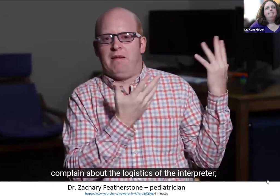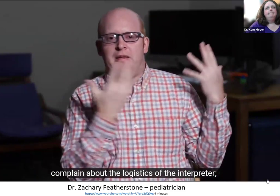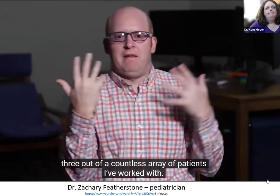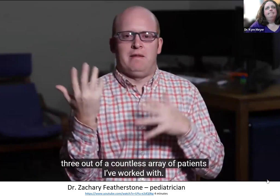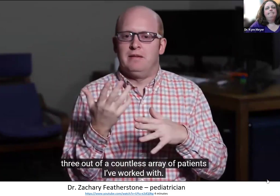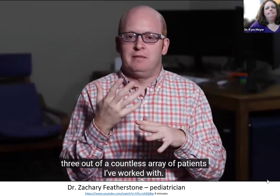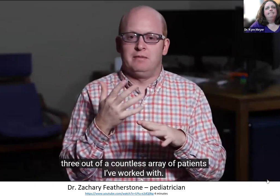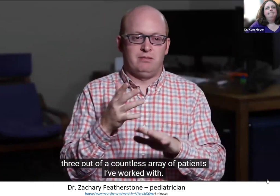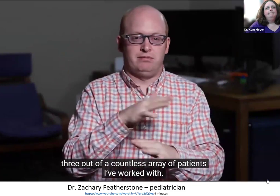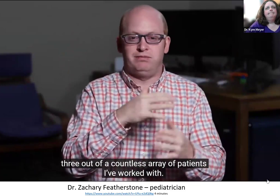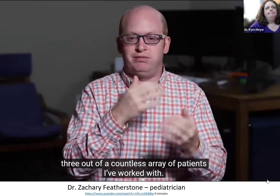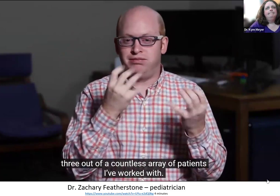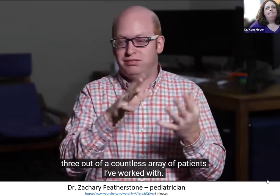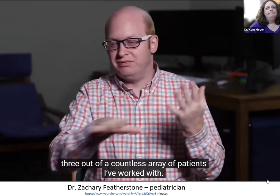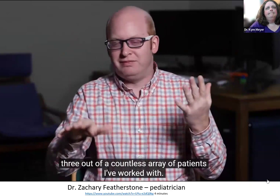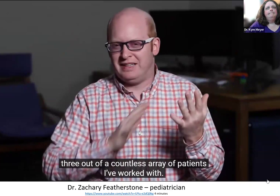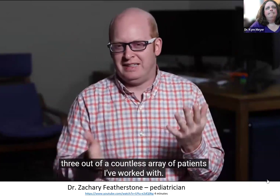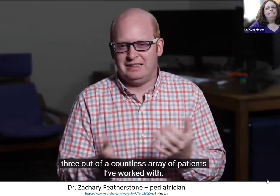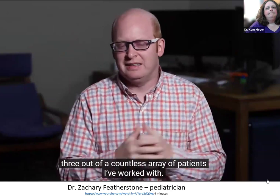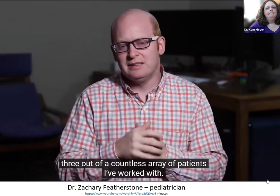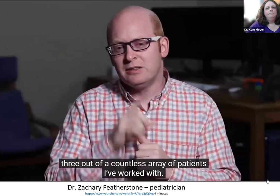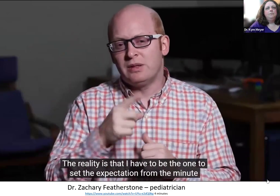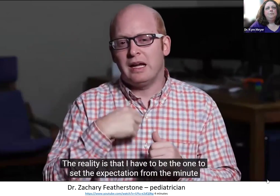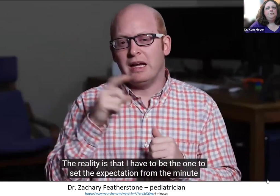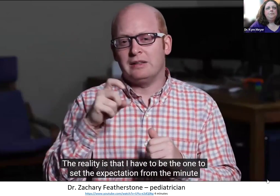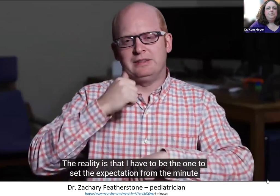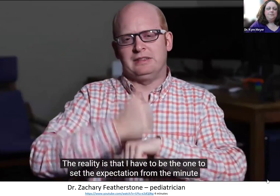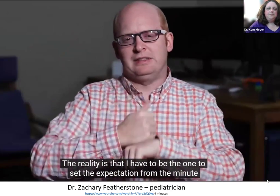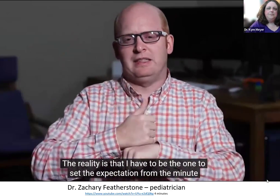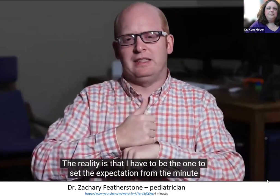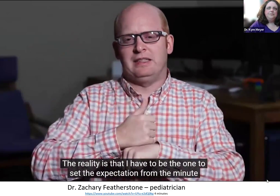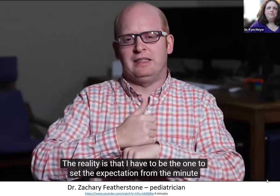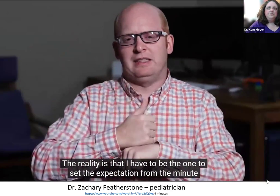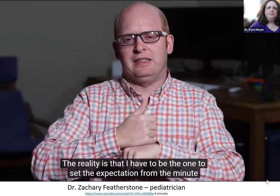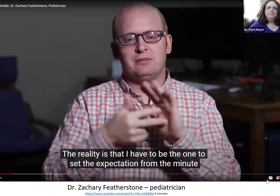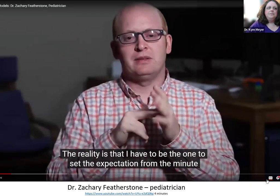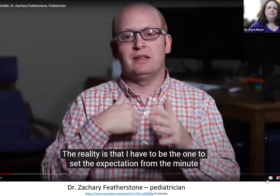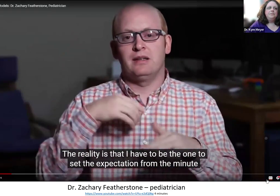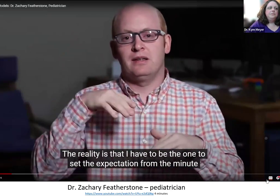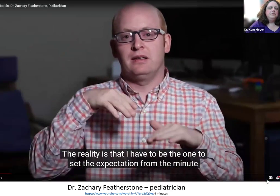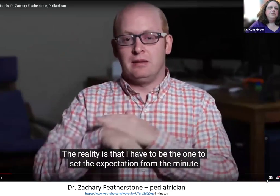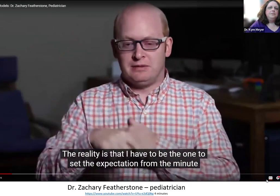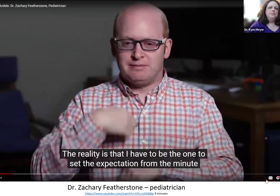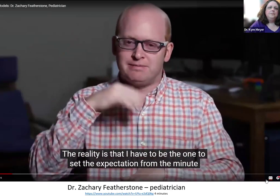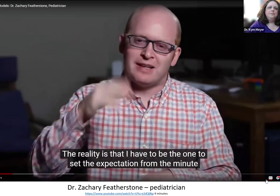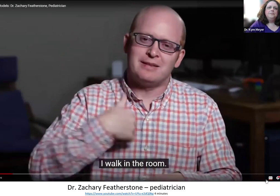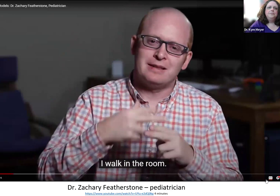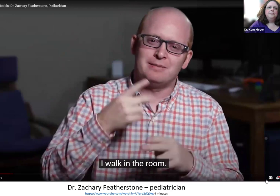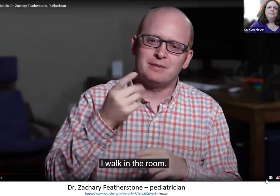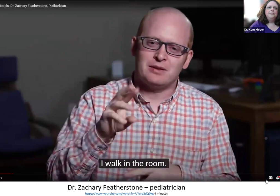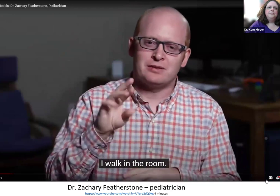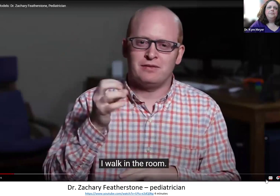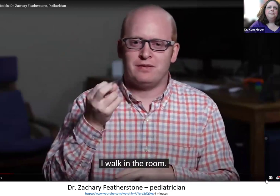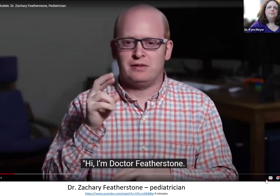interpreter, three out of a countless array of patients I have worked with. The reality is that I have to be the one to set the expectation from the minute I